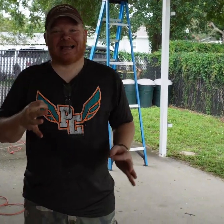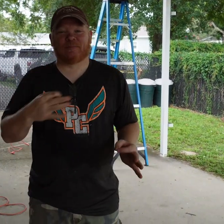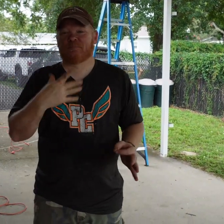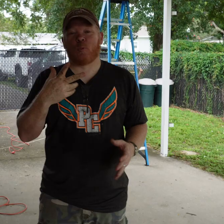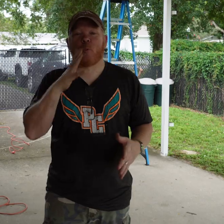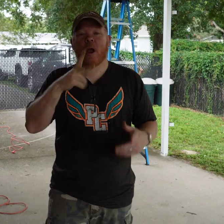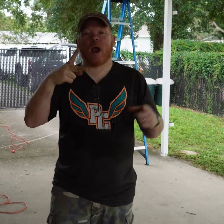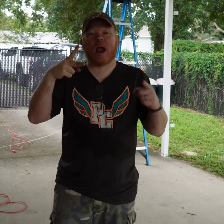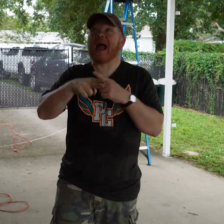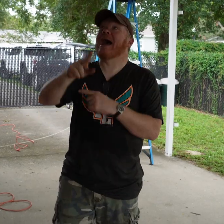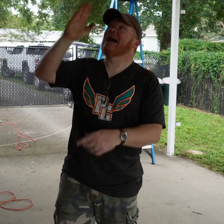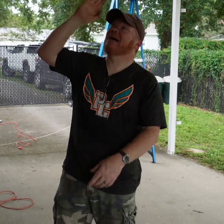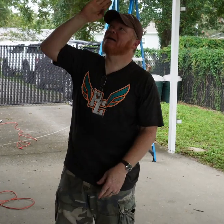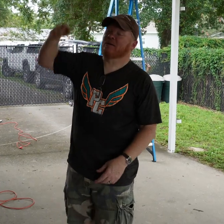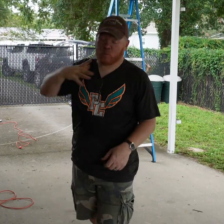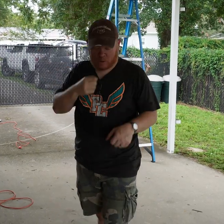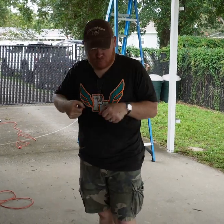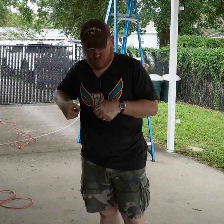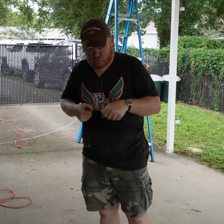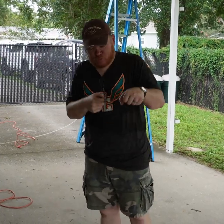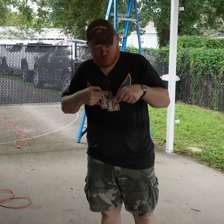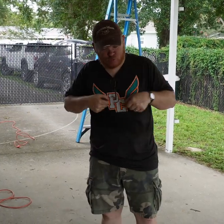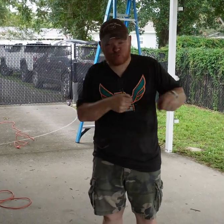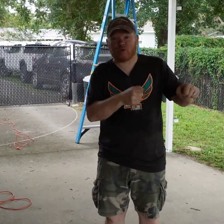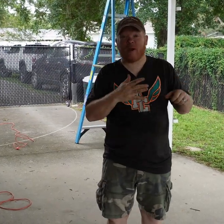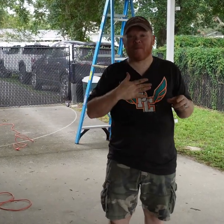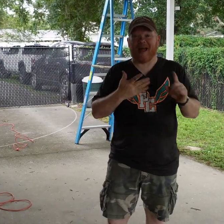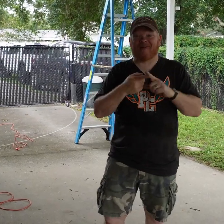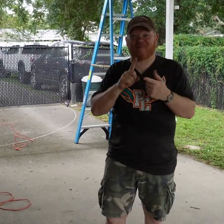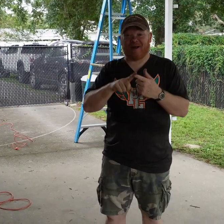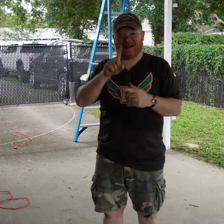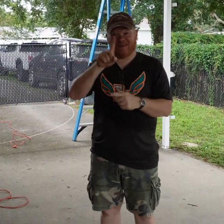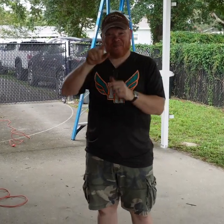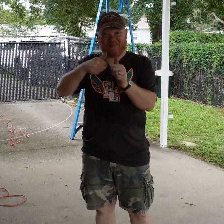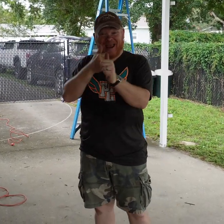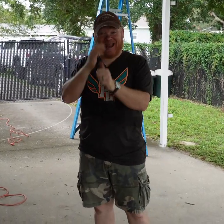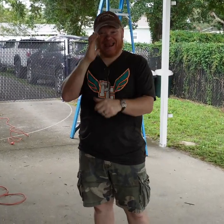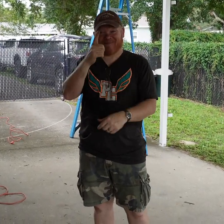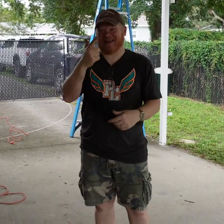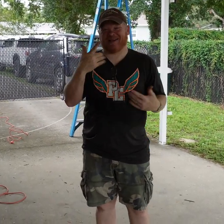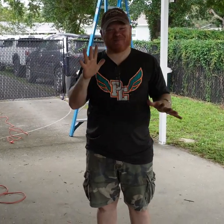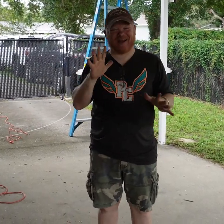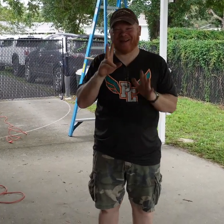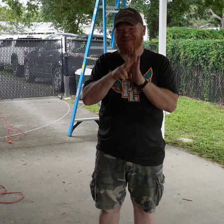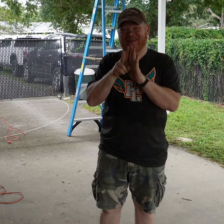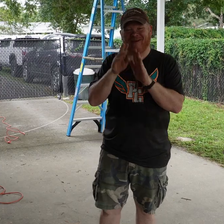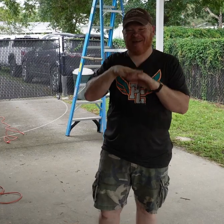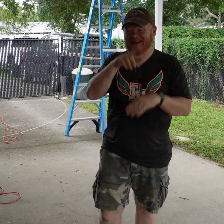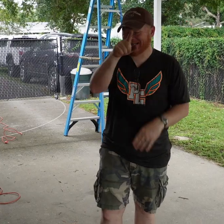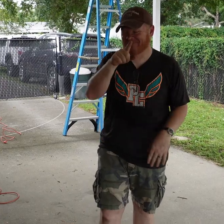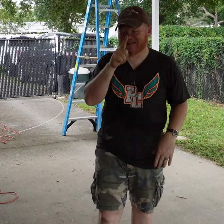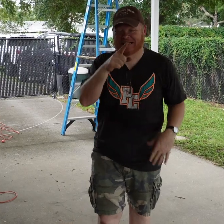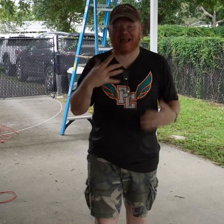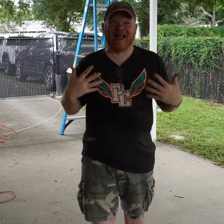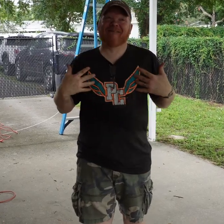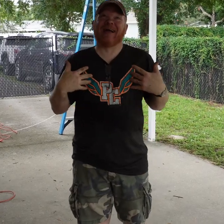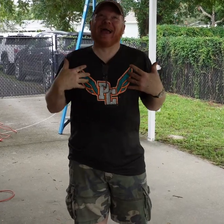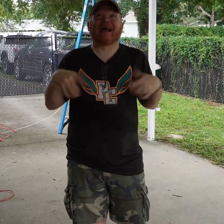I've actually decided I'm going to cut it. Yeah, my friend behind the camera, he's recording this, he's